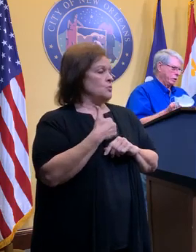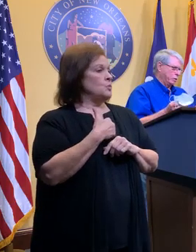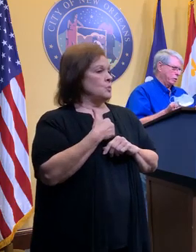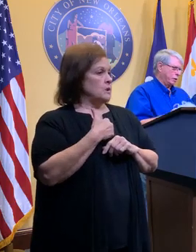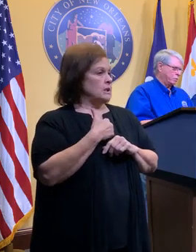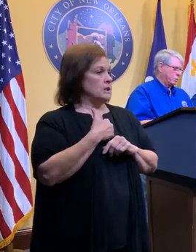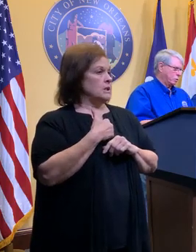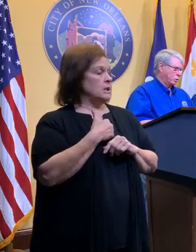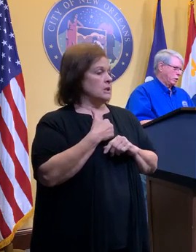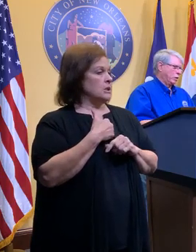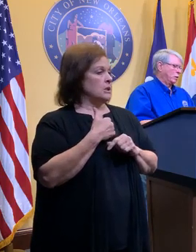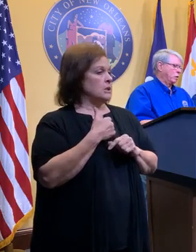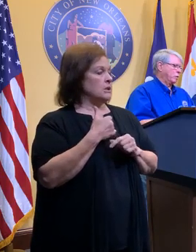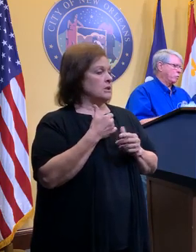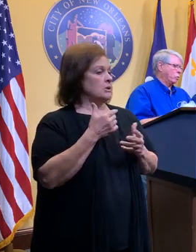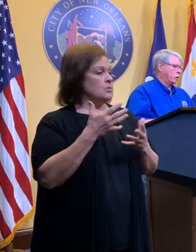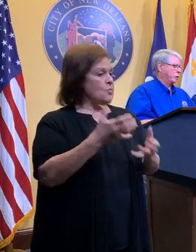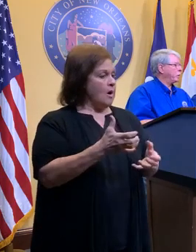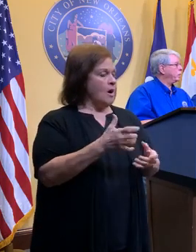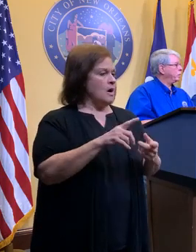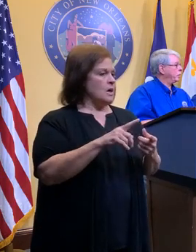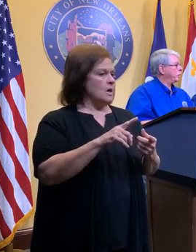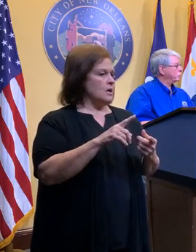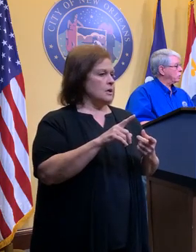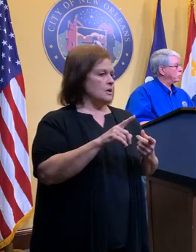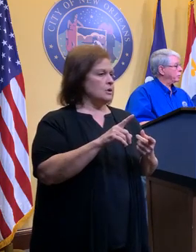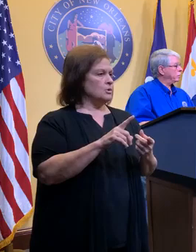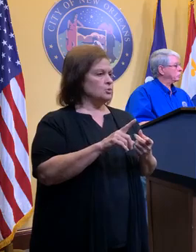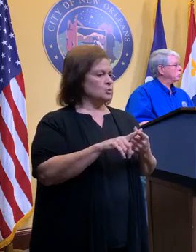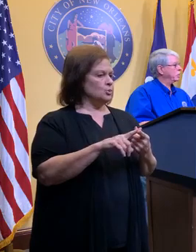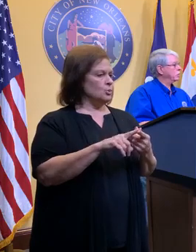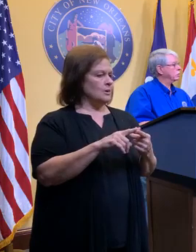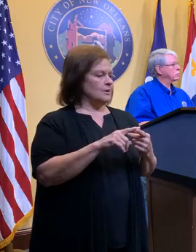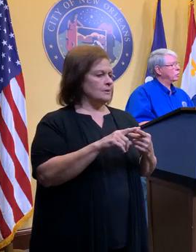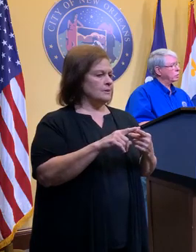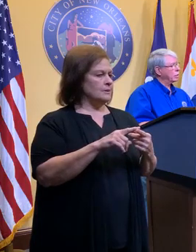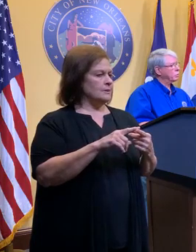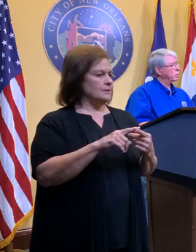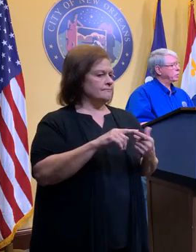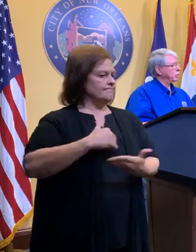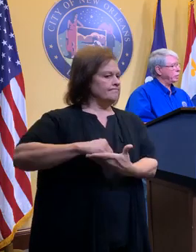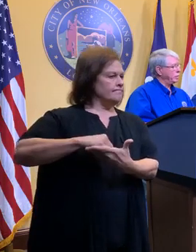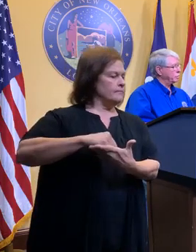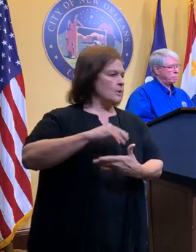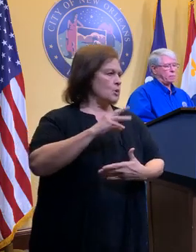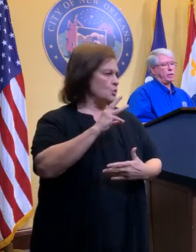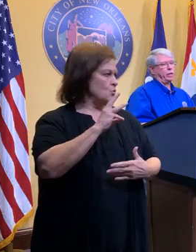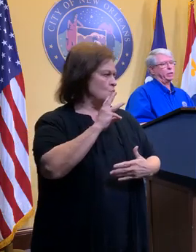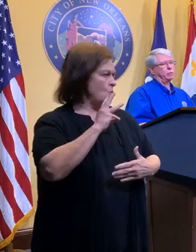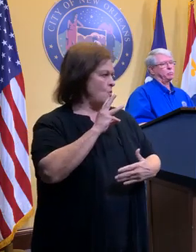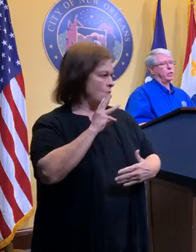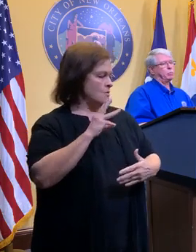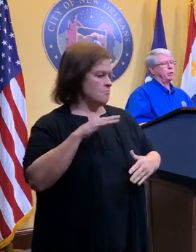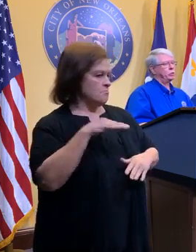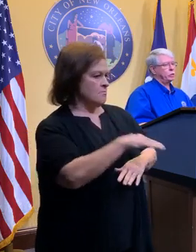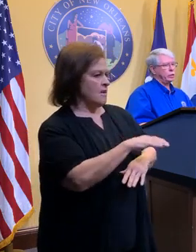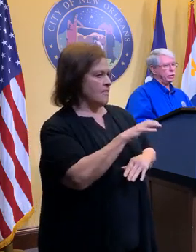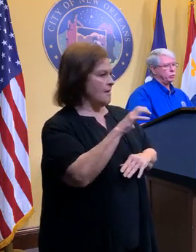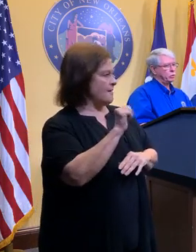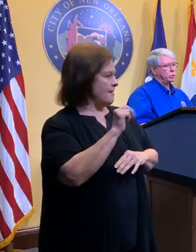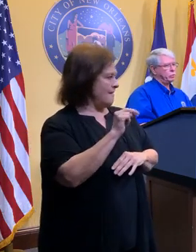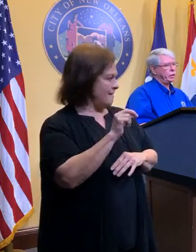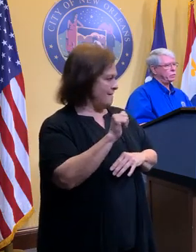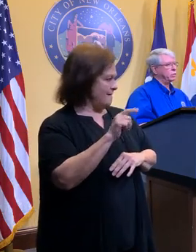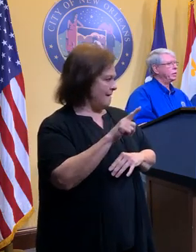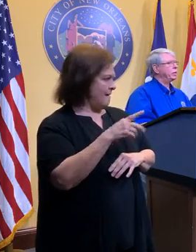keep the level of the water in that outfall canal to a lower level than the lake. And by